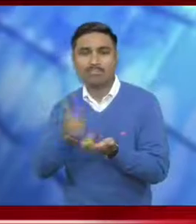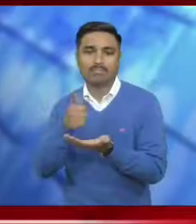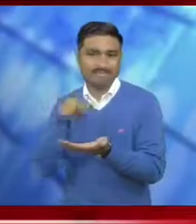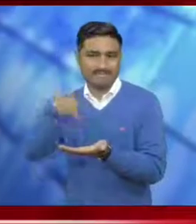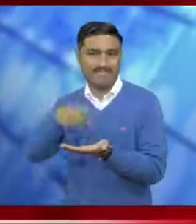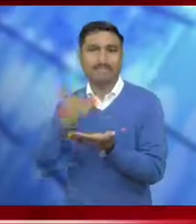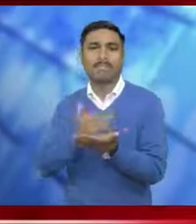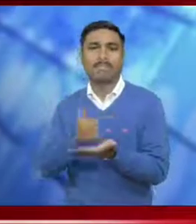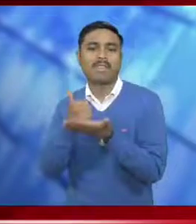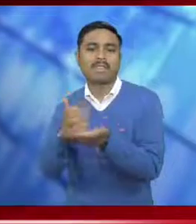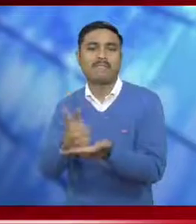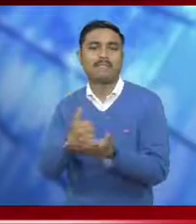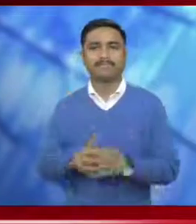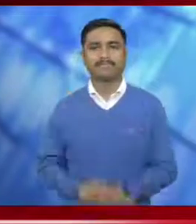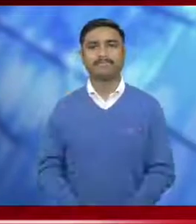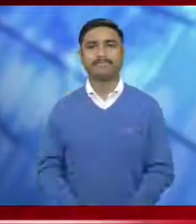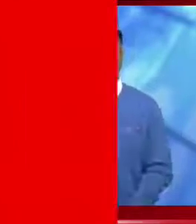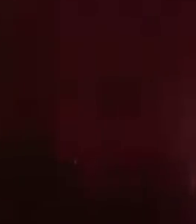to develop and distribute.